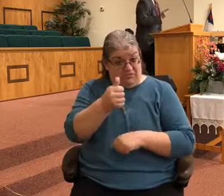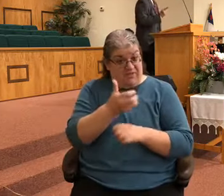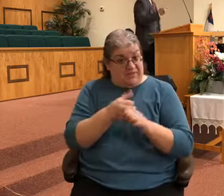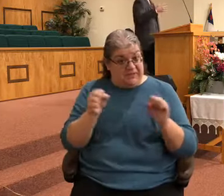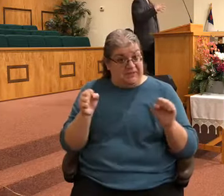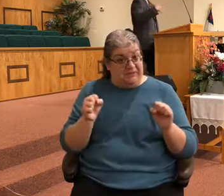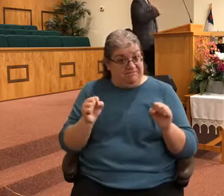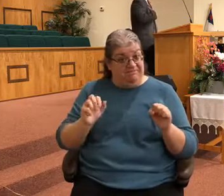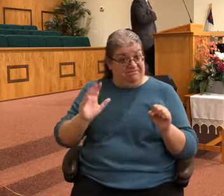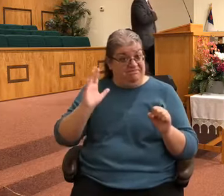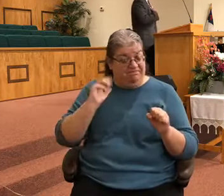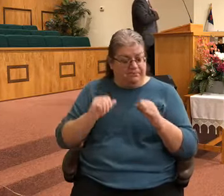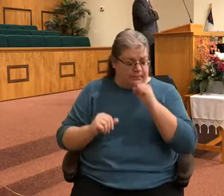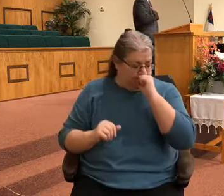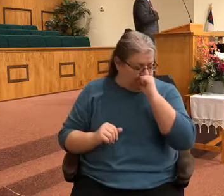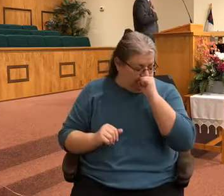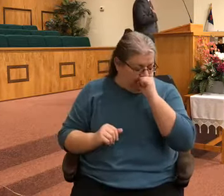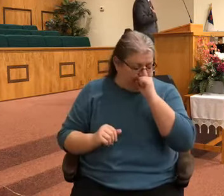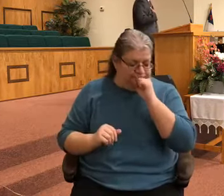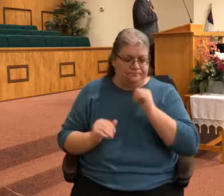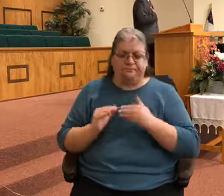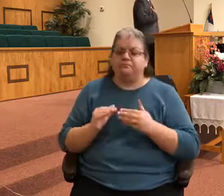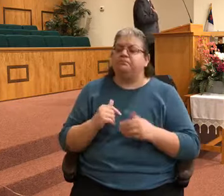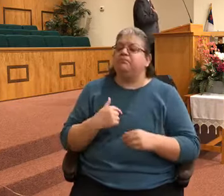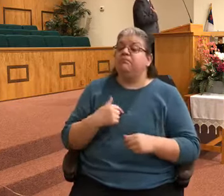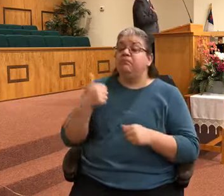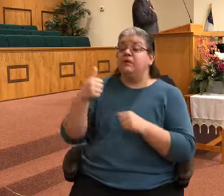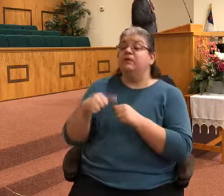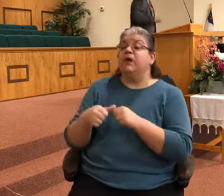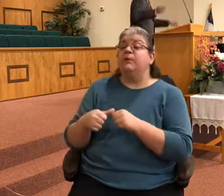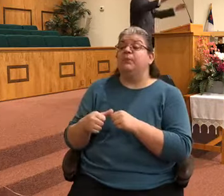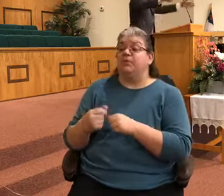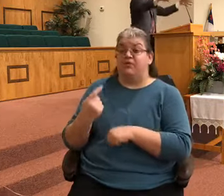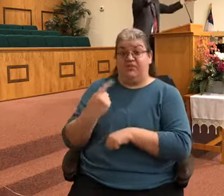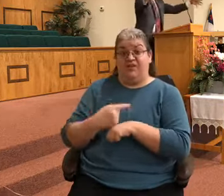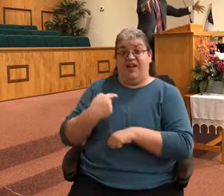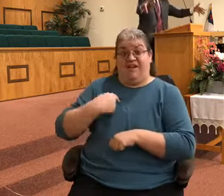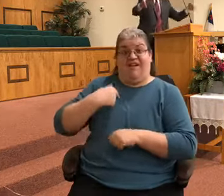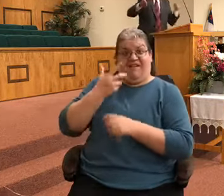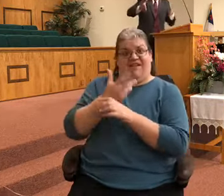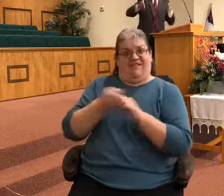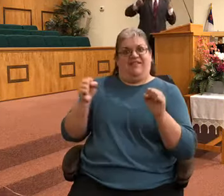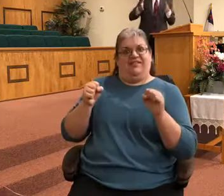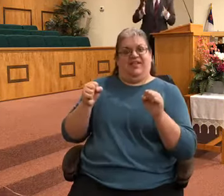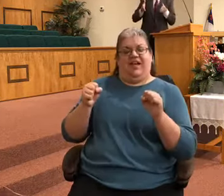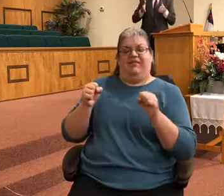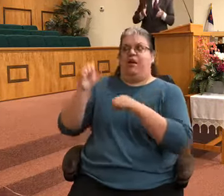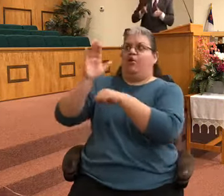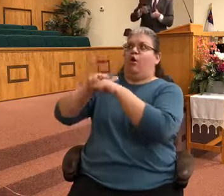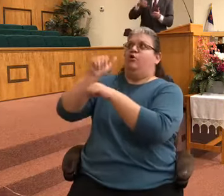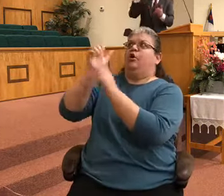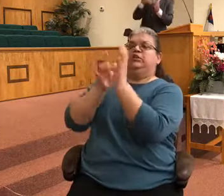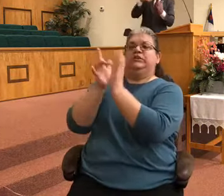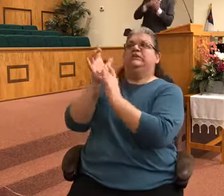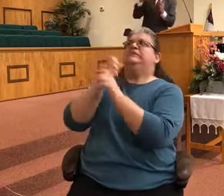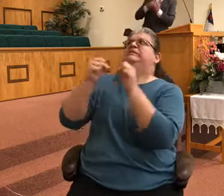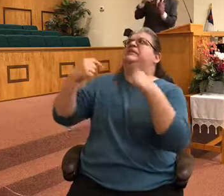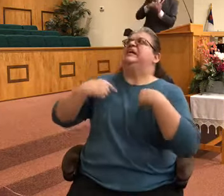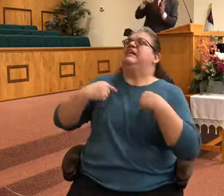the day that I called upon the Lord Jesus as my Savior. I remember the day the arrow of the Lord's deliverance began to work on my